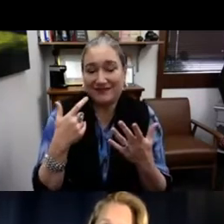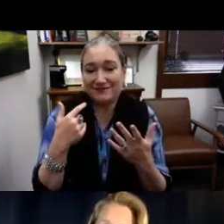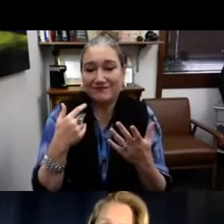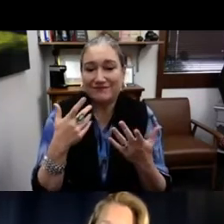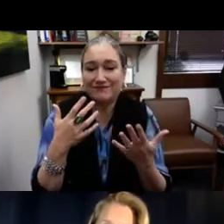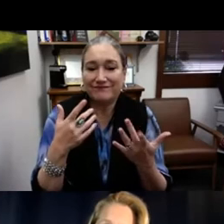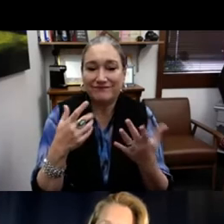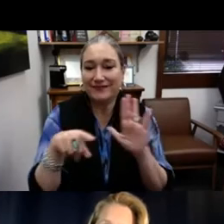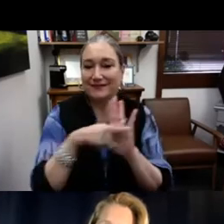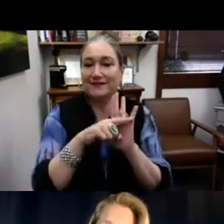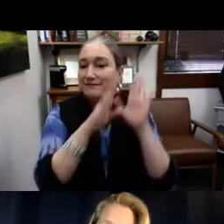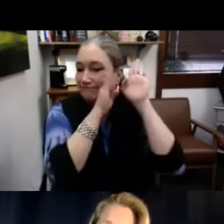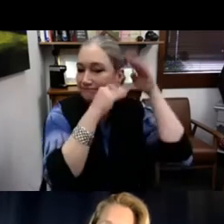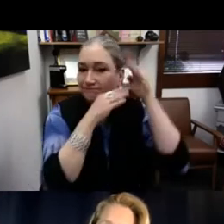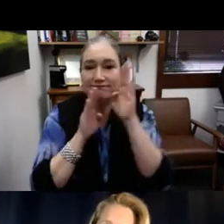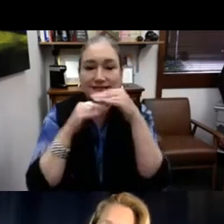The medical profession,